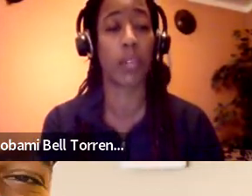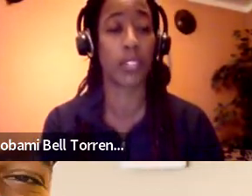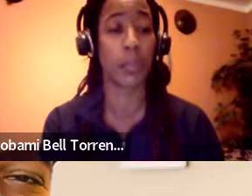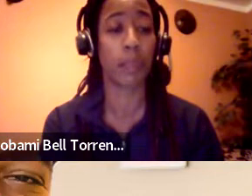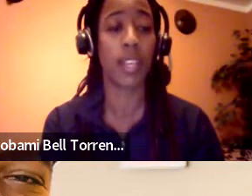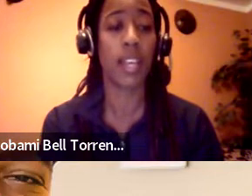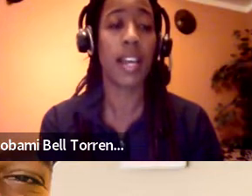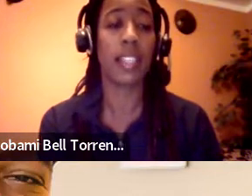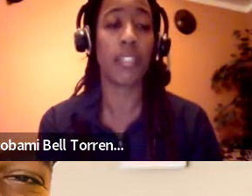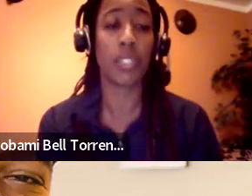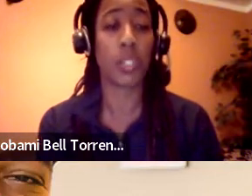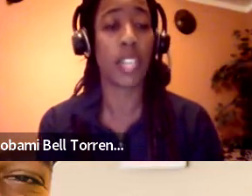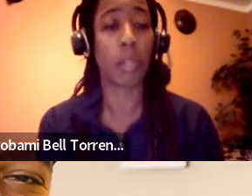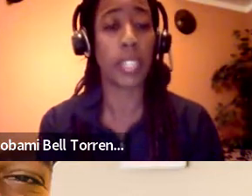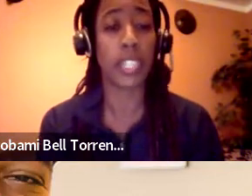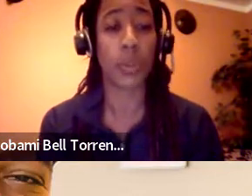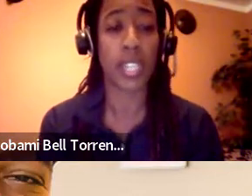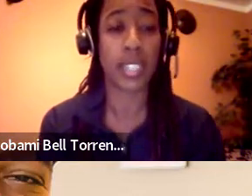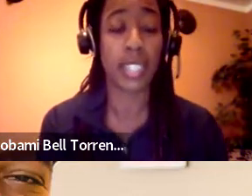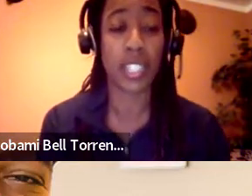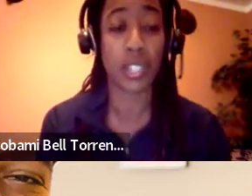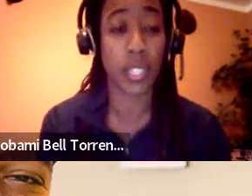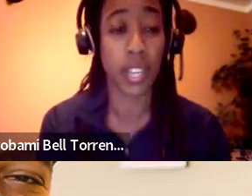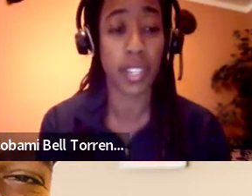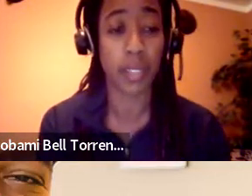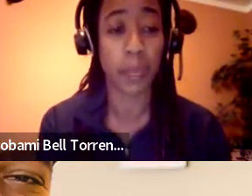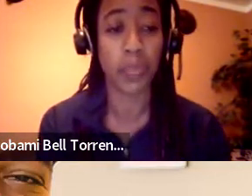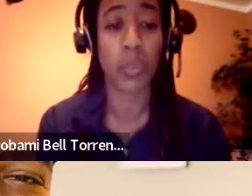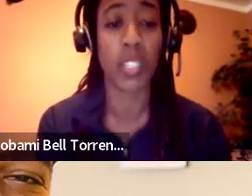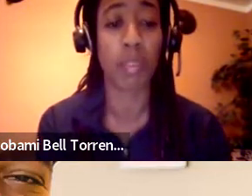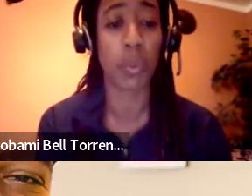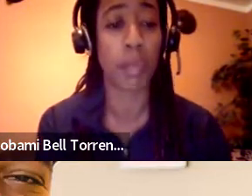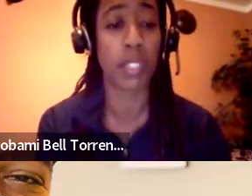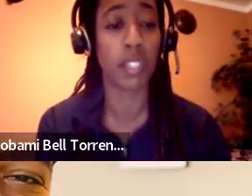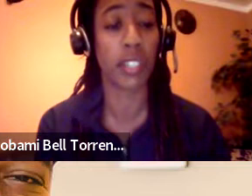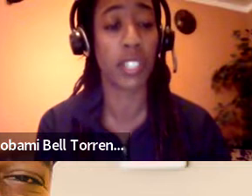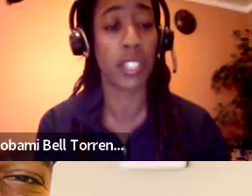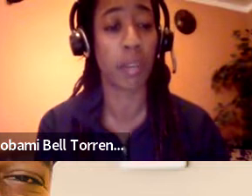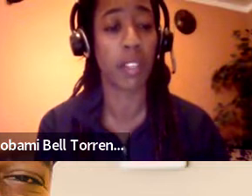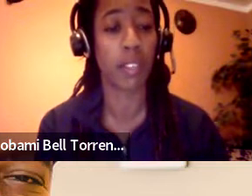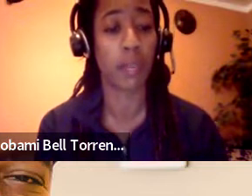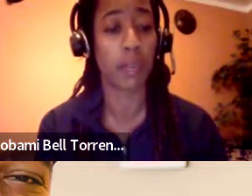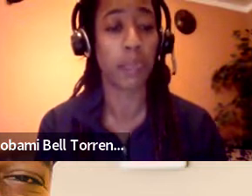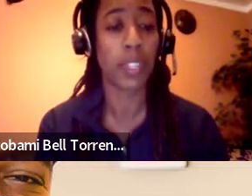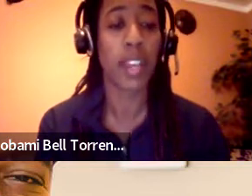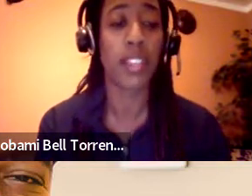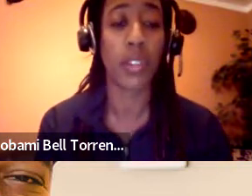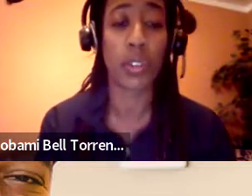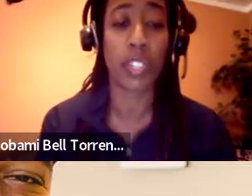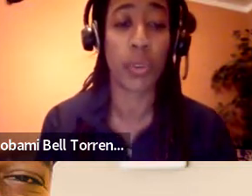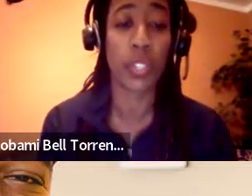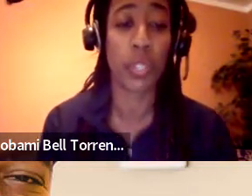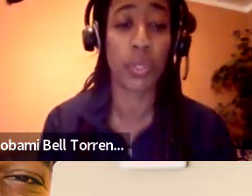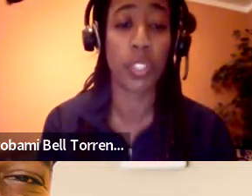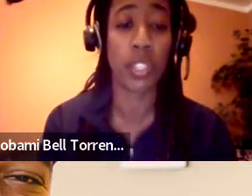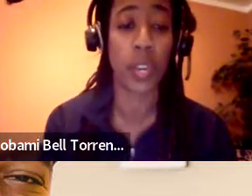That's our operators. Eleven students have completed training in the last 30 days, with seven more expected to finish this month. And there are